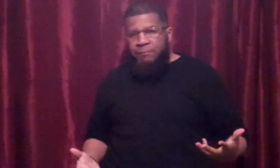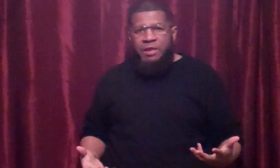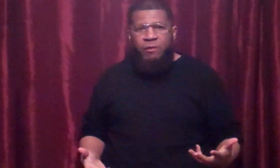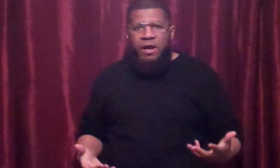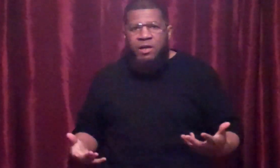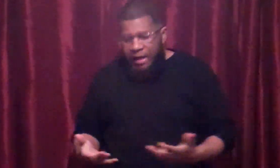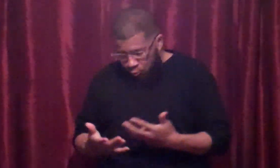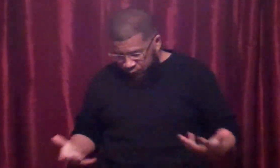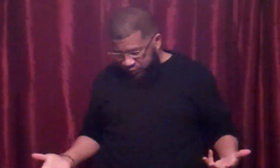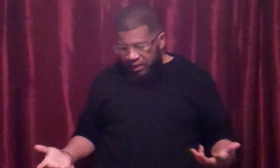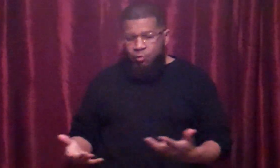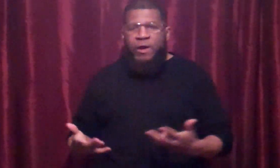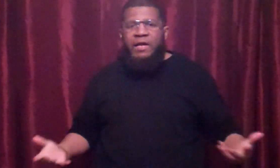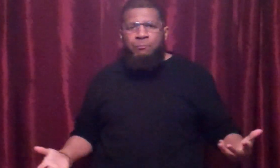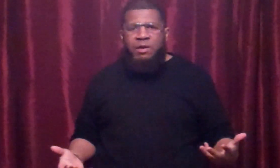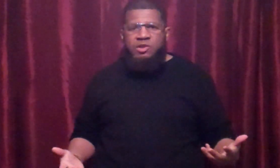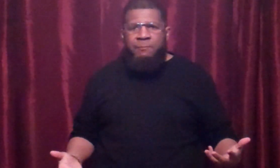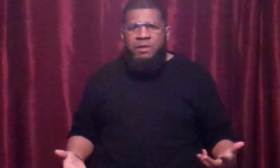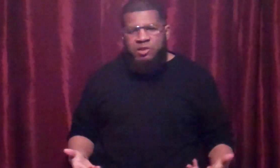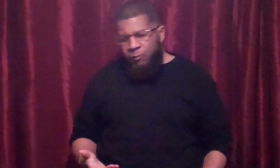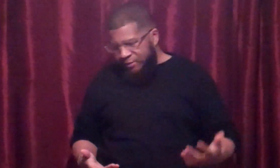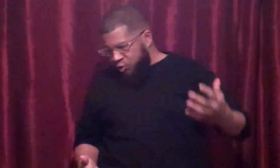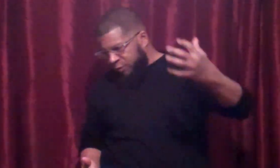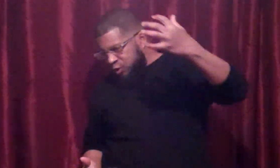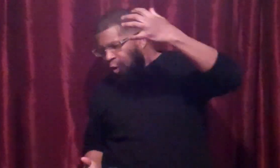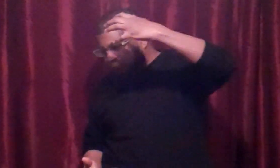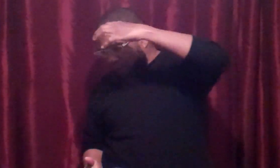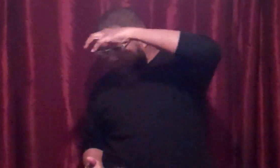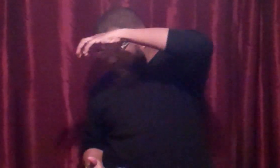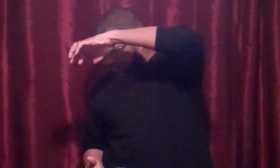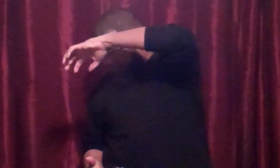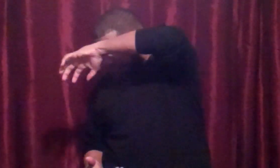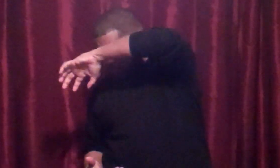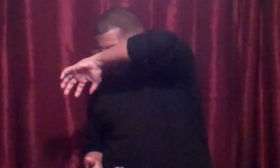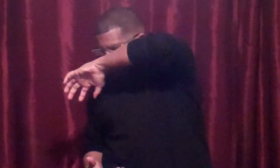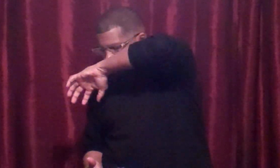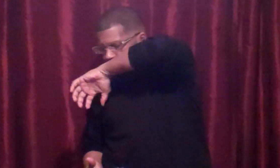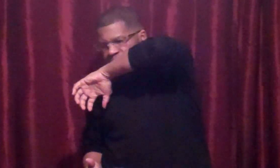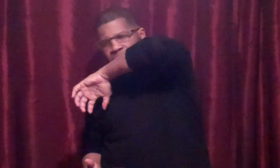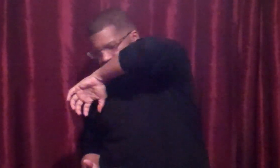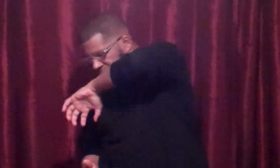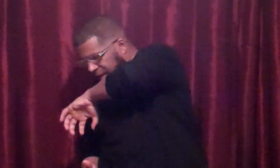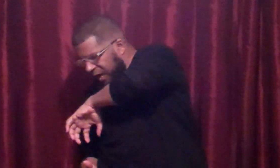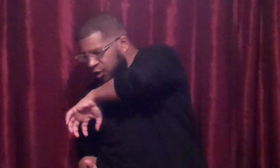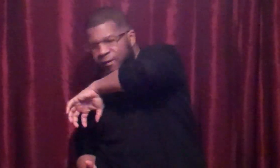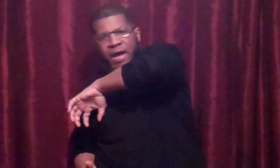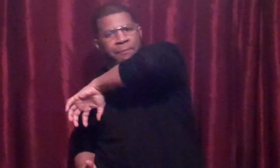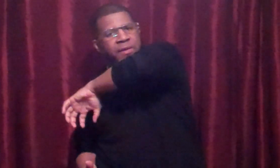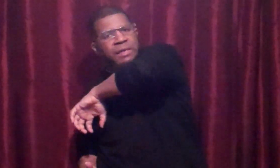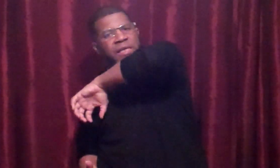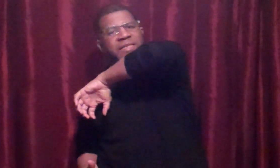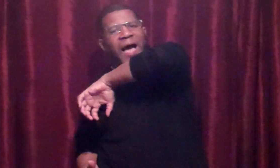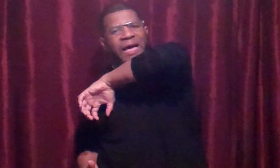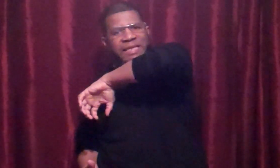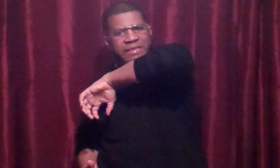him anywhere. I don't see anywhere I can punch him. So I just reach over. I reach over and I grab his eyelids.